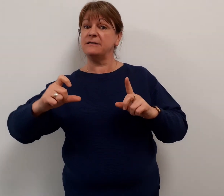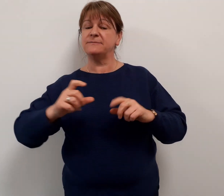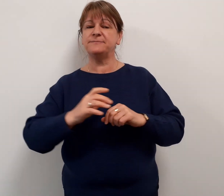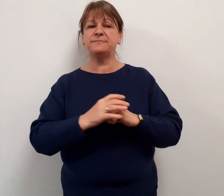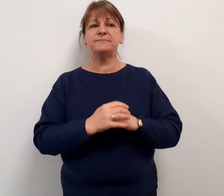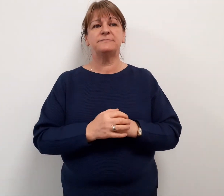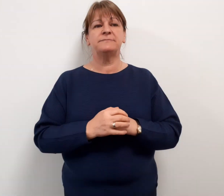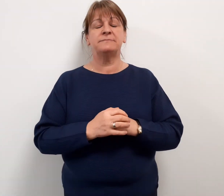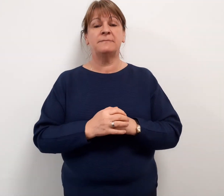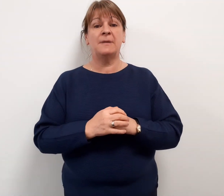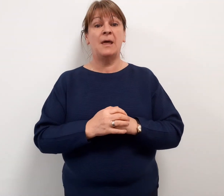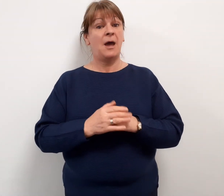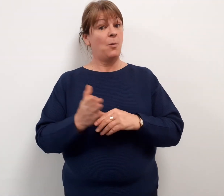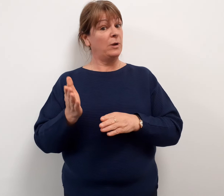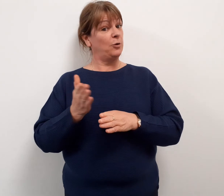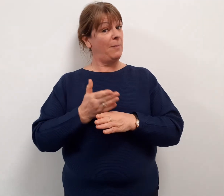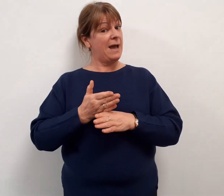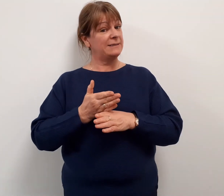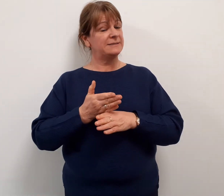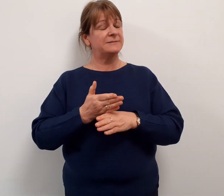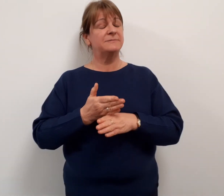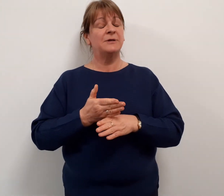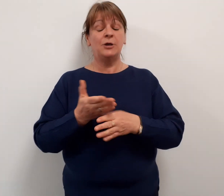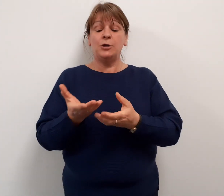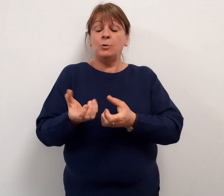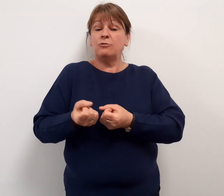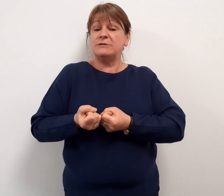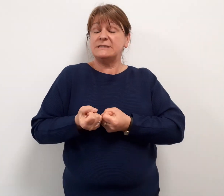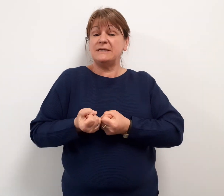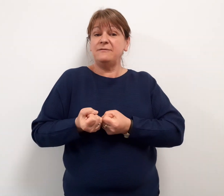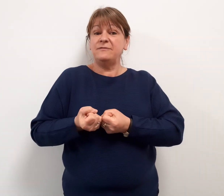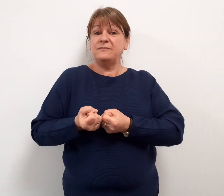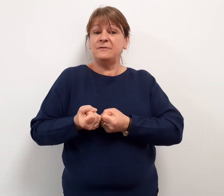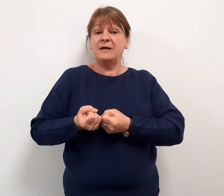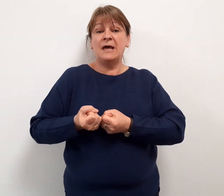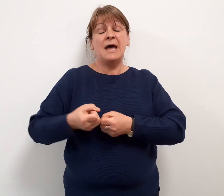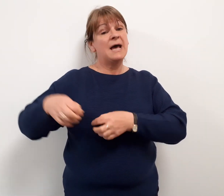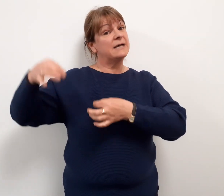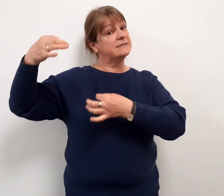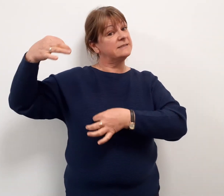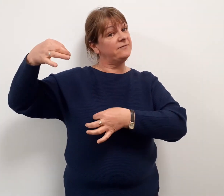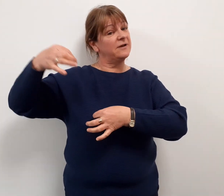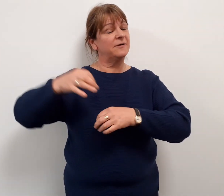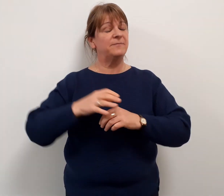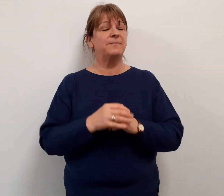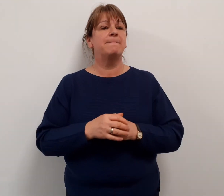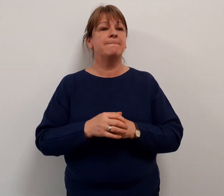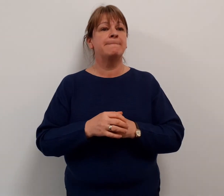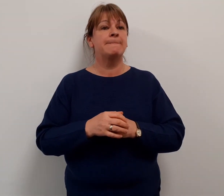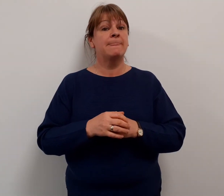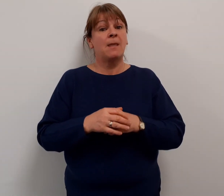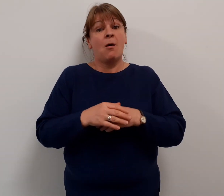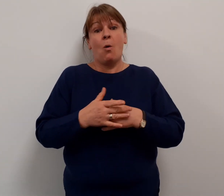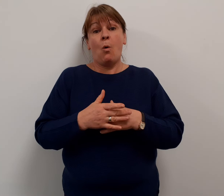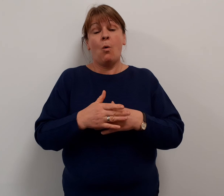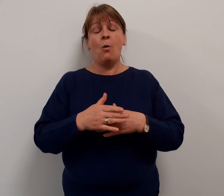and when you pass you will receive a certificate or